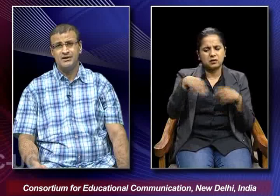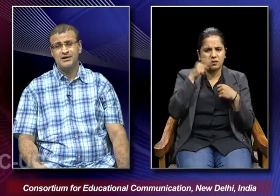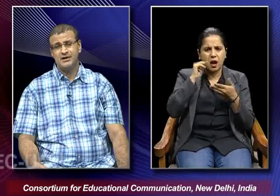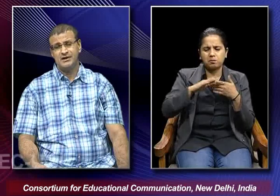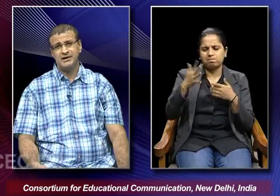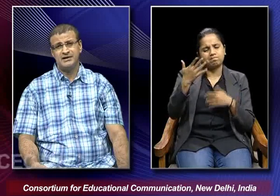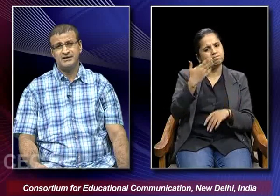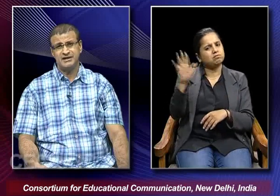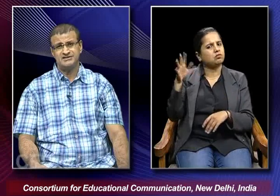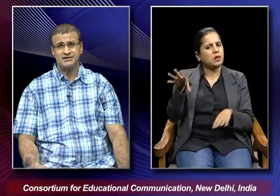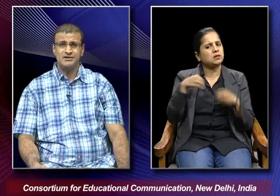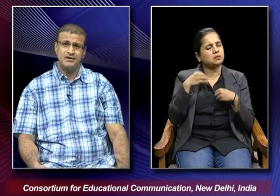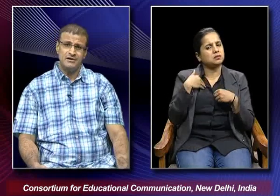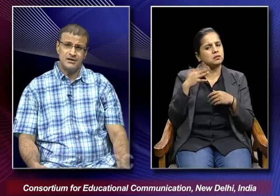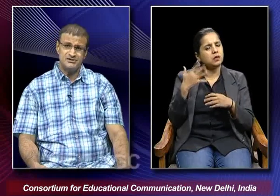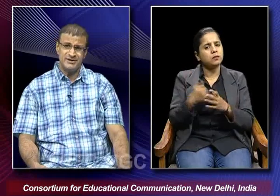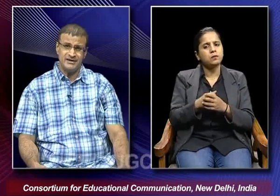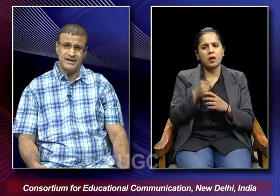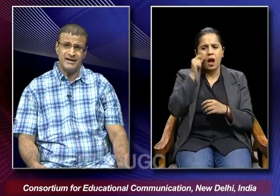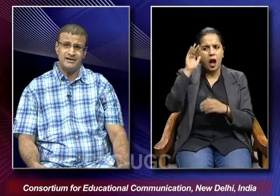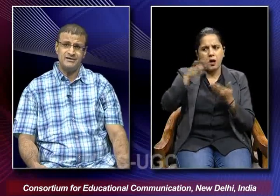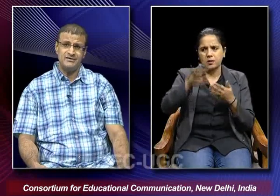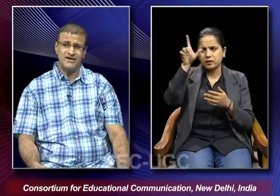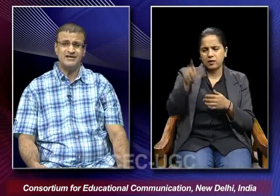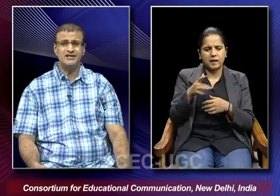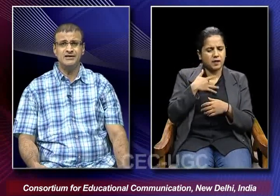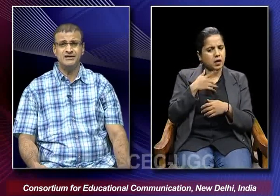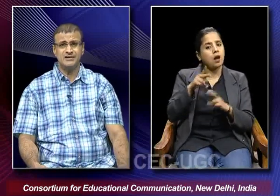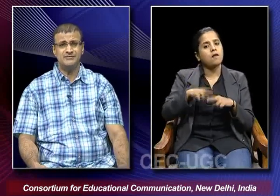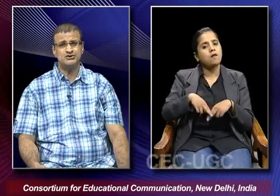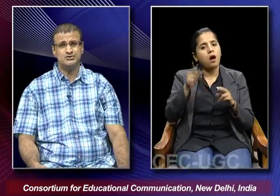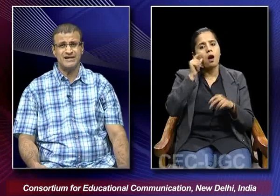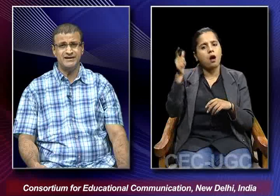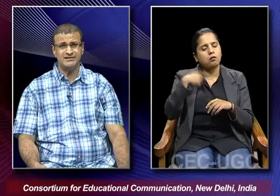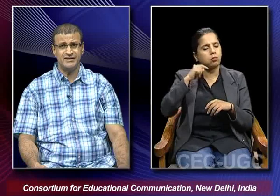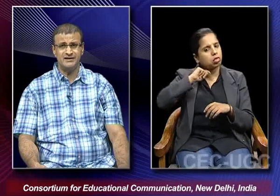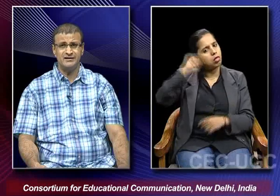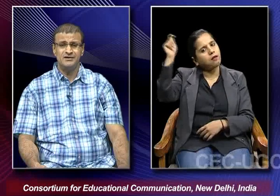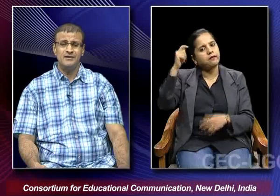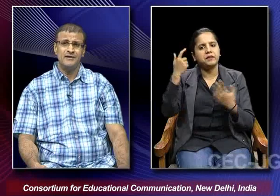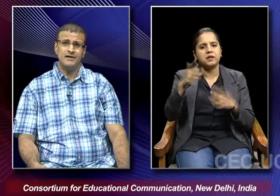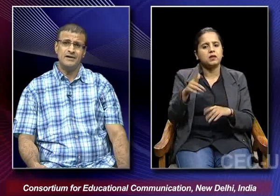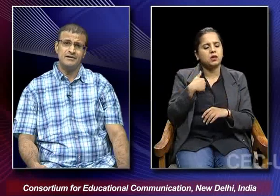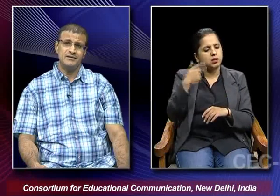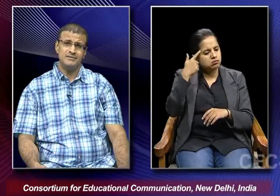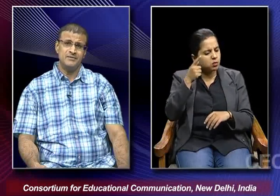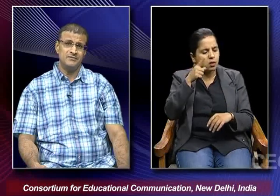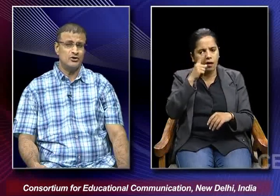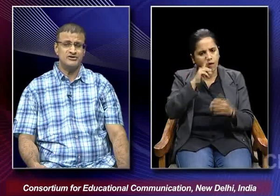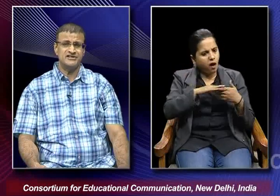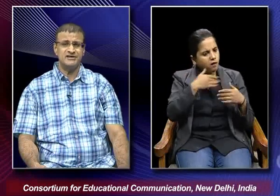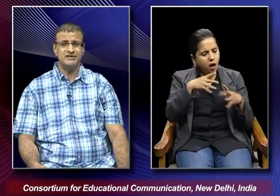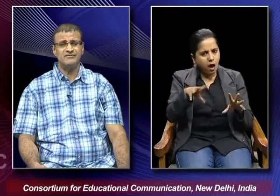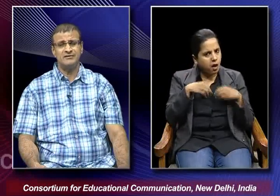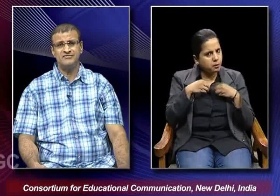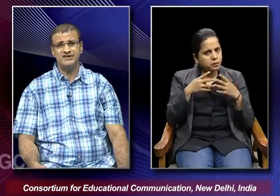as husband. And finally he commits suicide in the end. And because